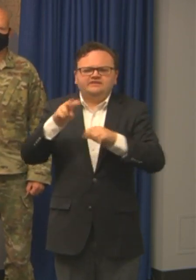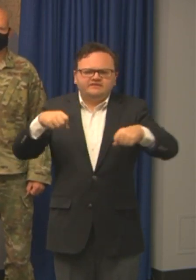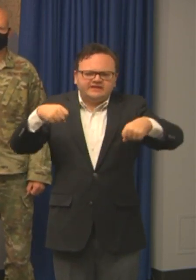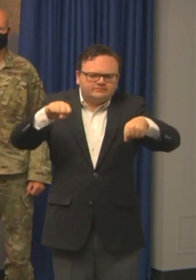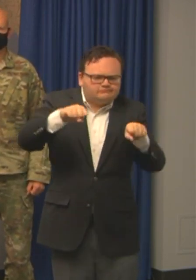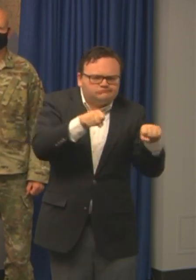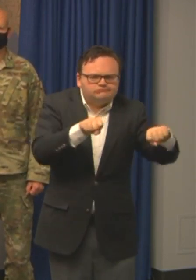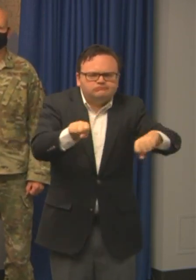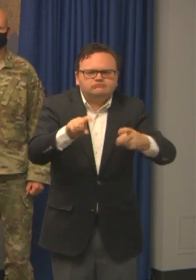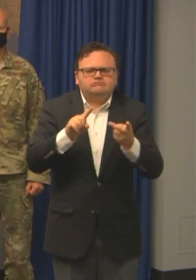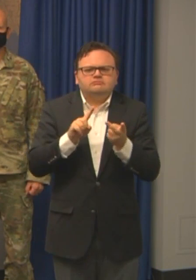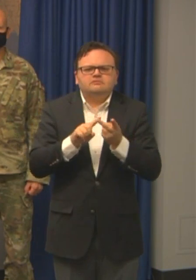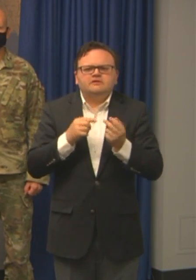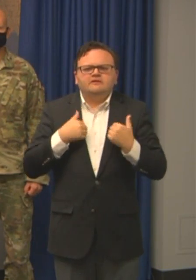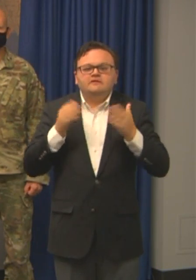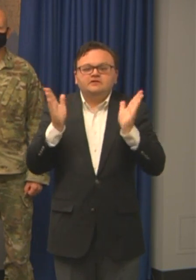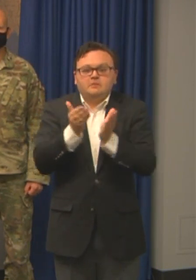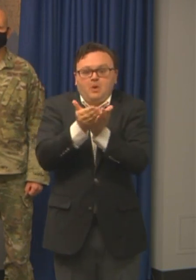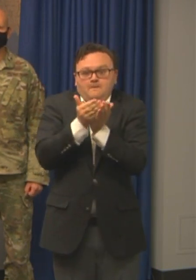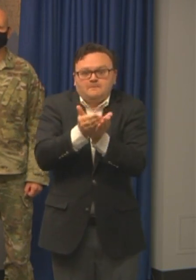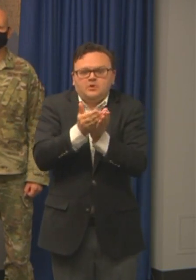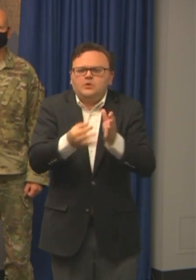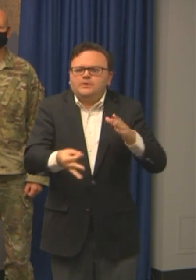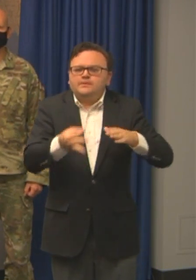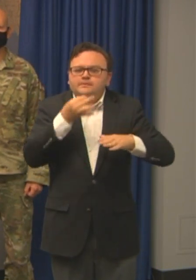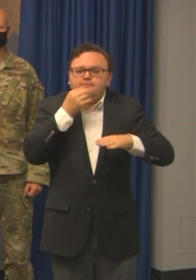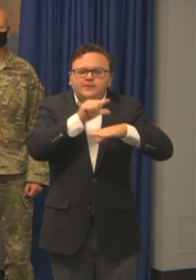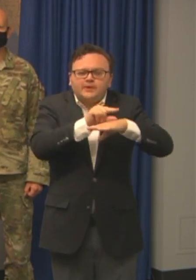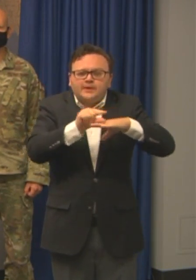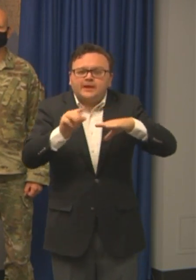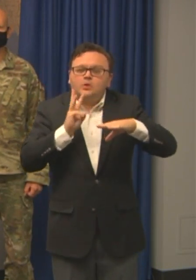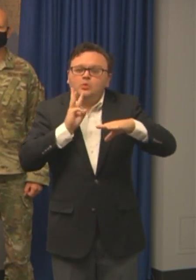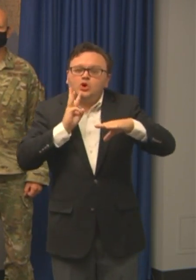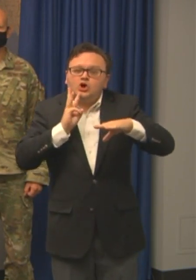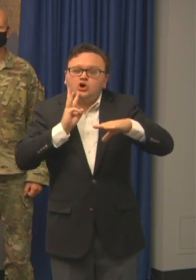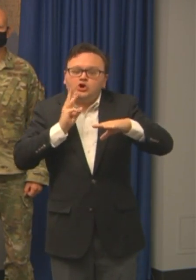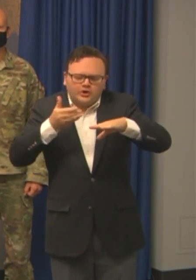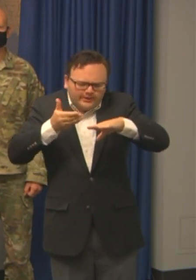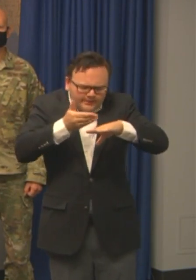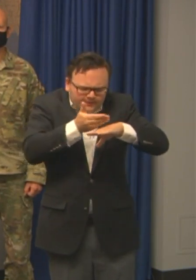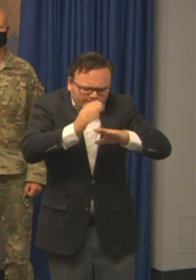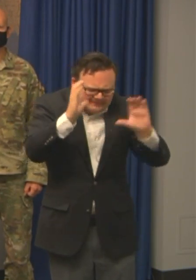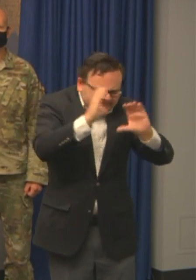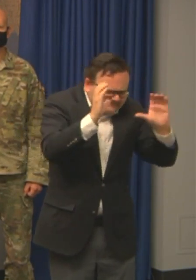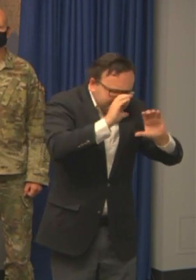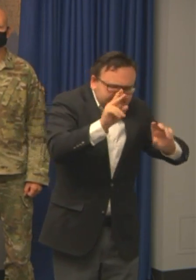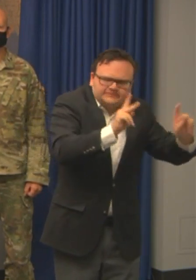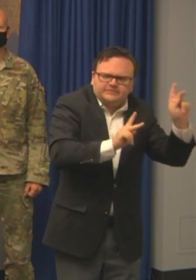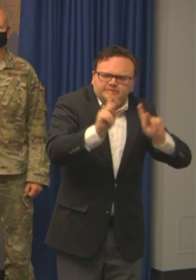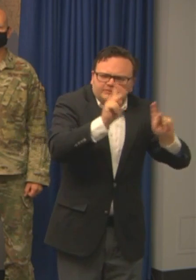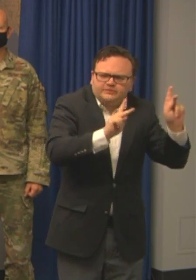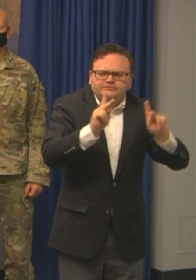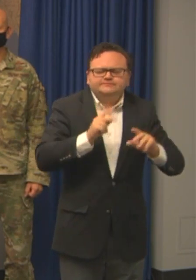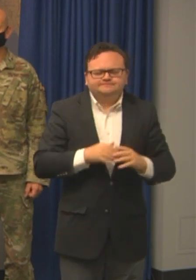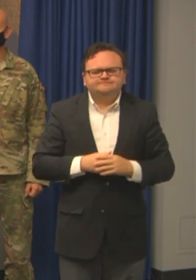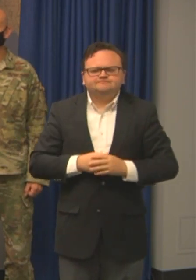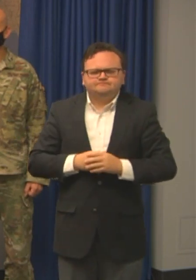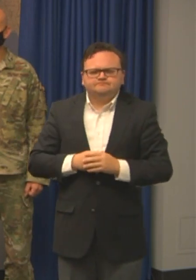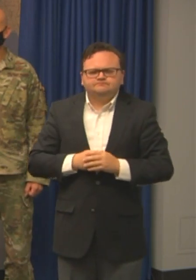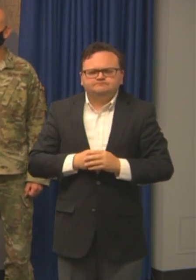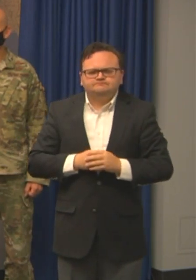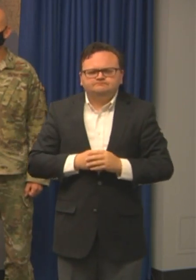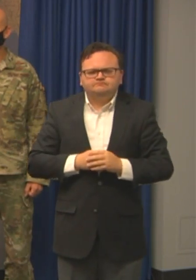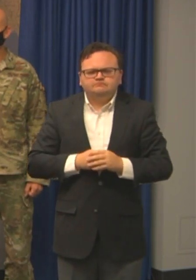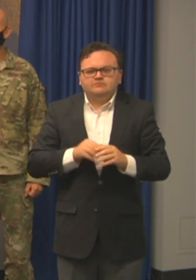shallow draft vessels that will enhance the recon efforts. All FWC storm units will